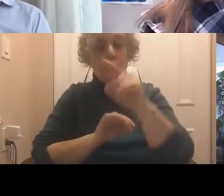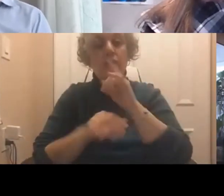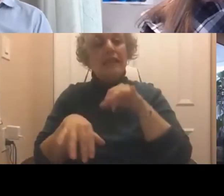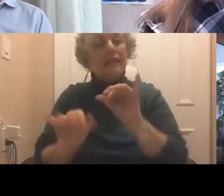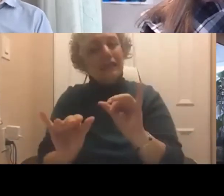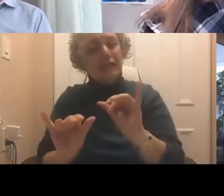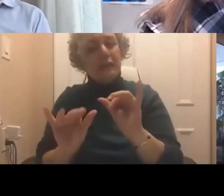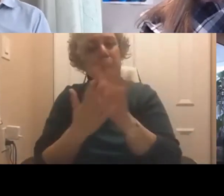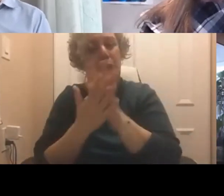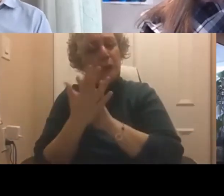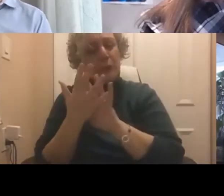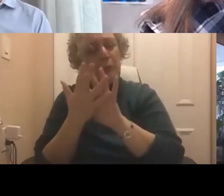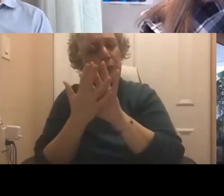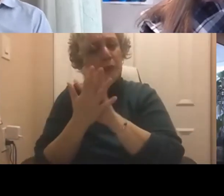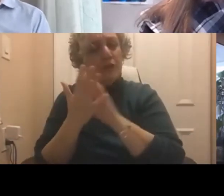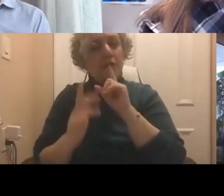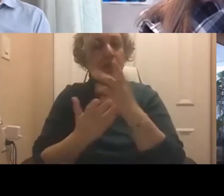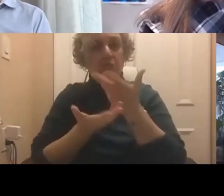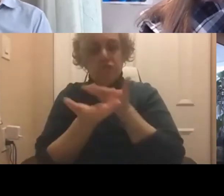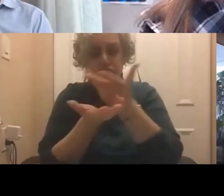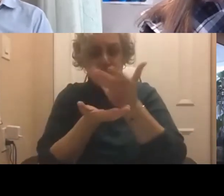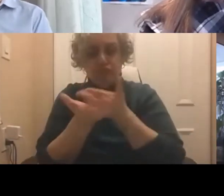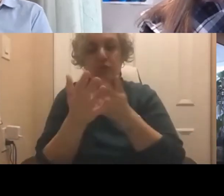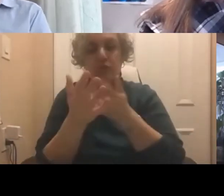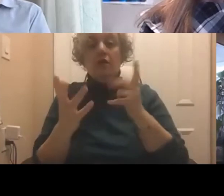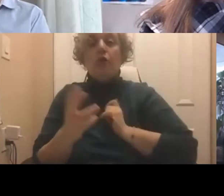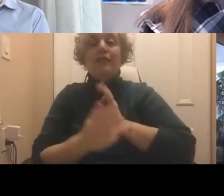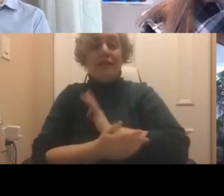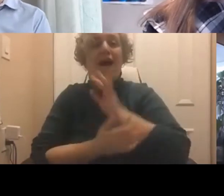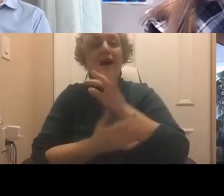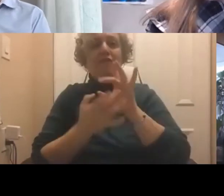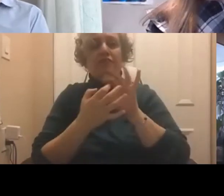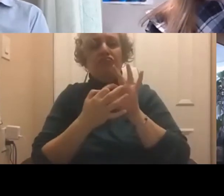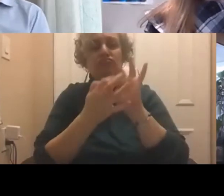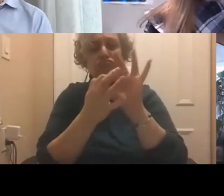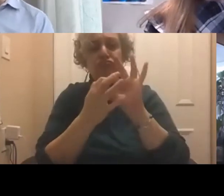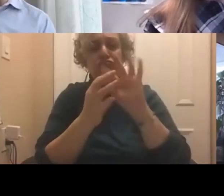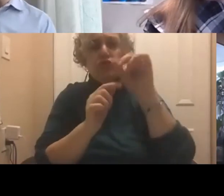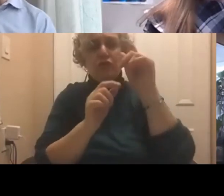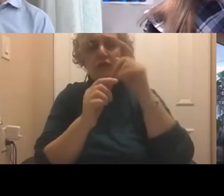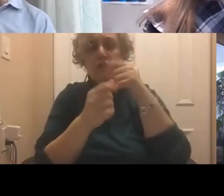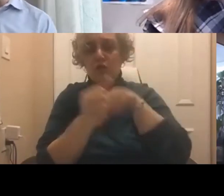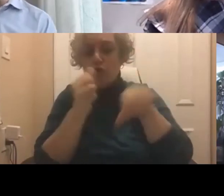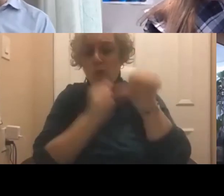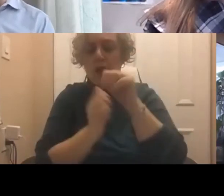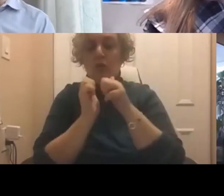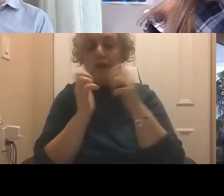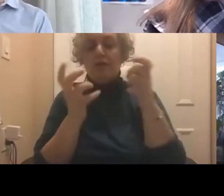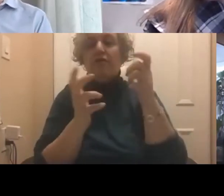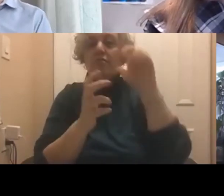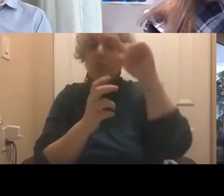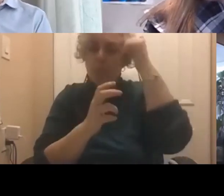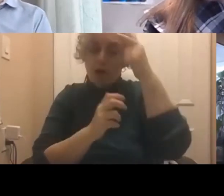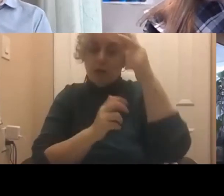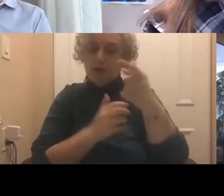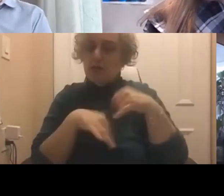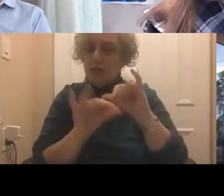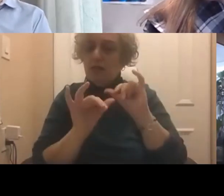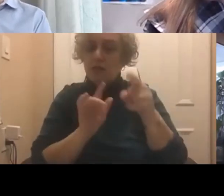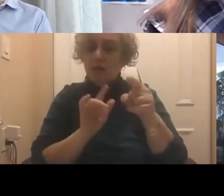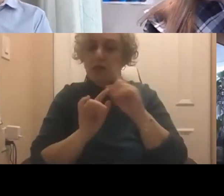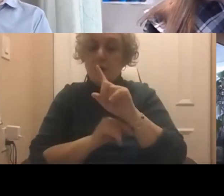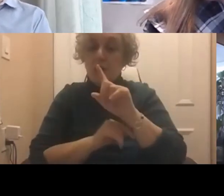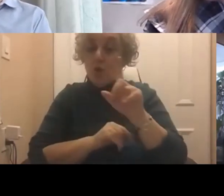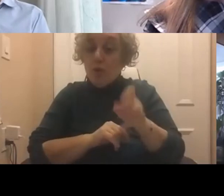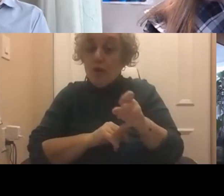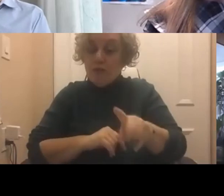very hand-to-hand combat conversation today. The question then becomes, if